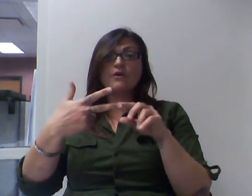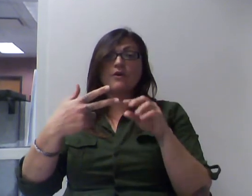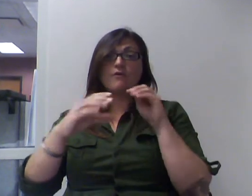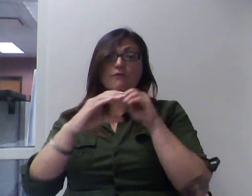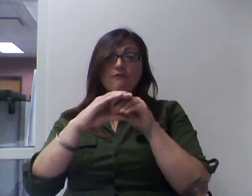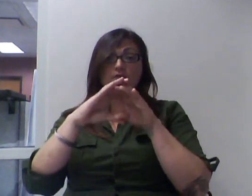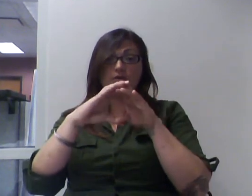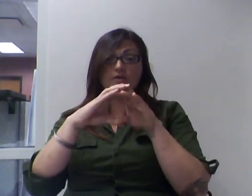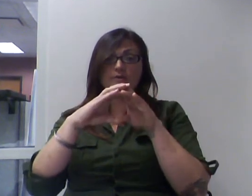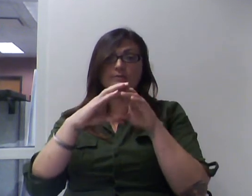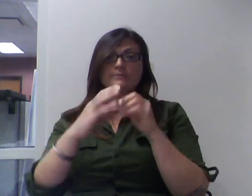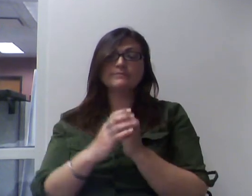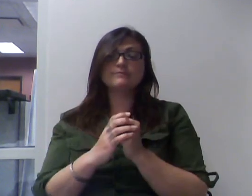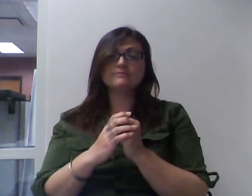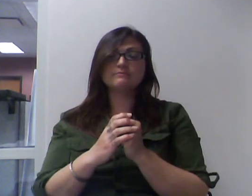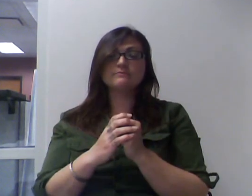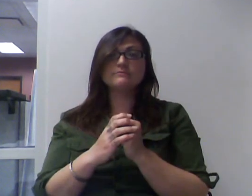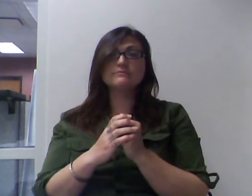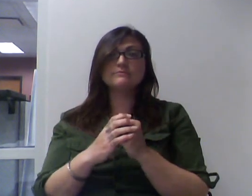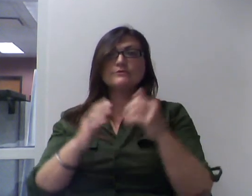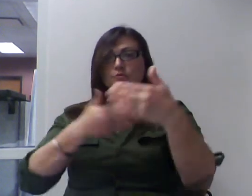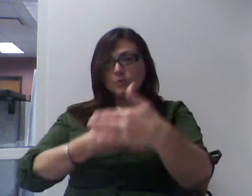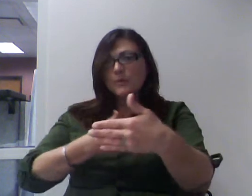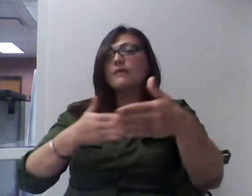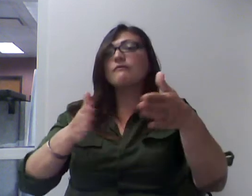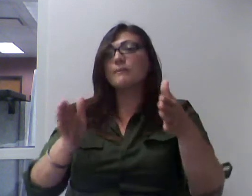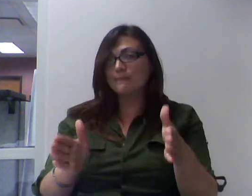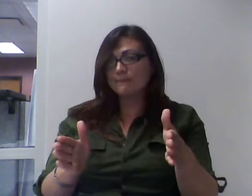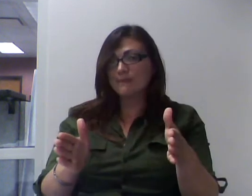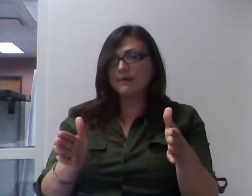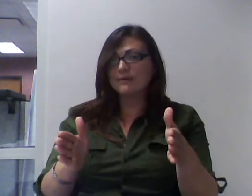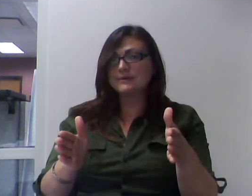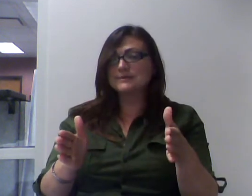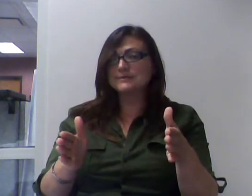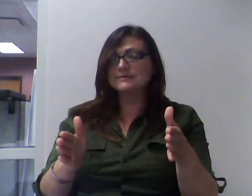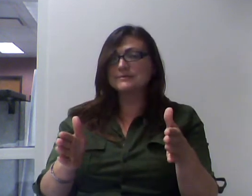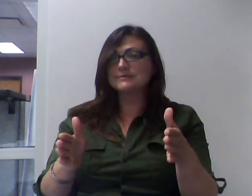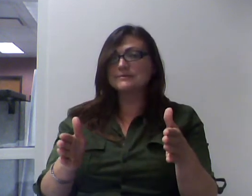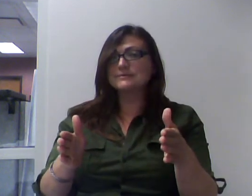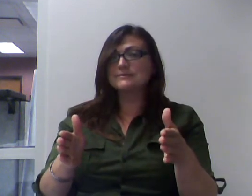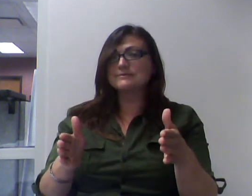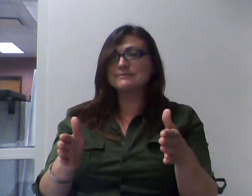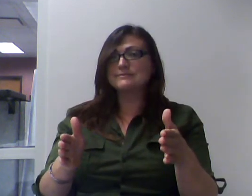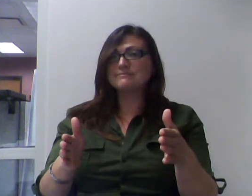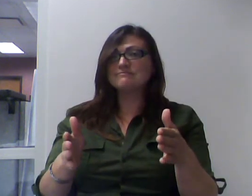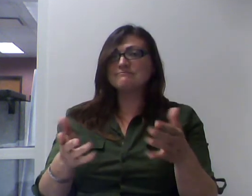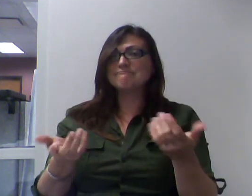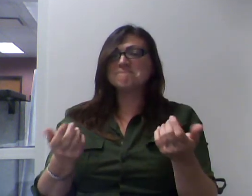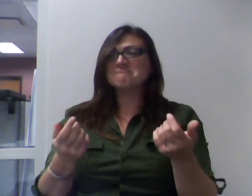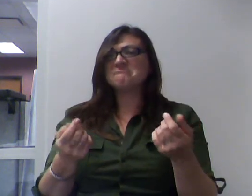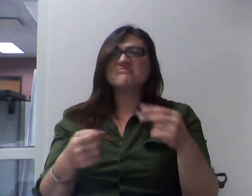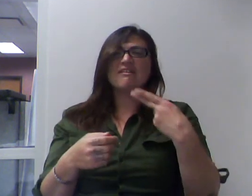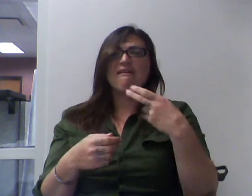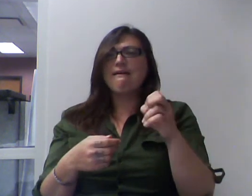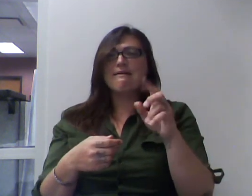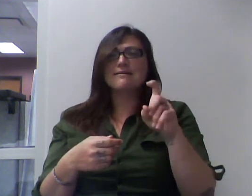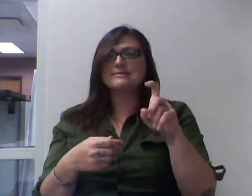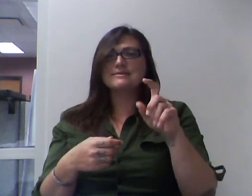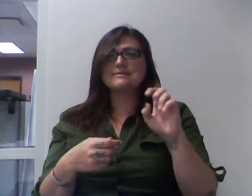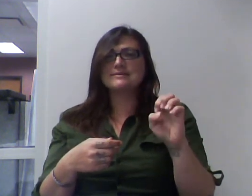hexahedron here, or perhaps you call it a box, don't know which we're most familiar with. And